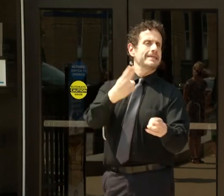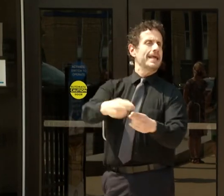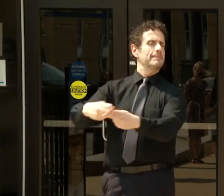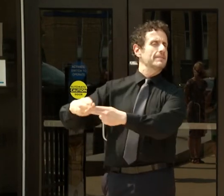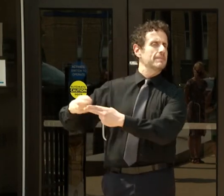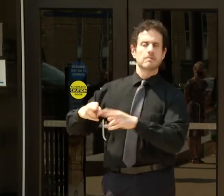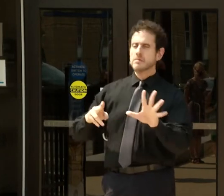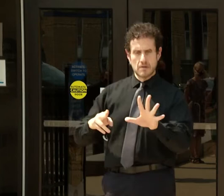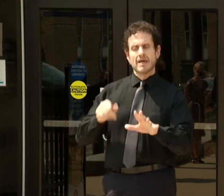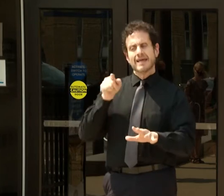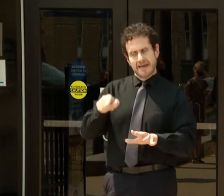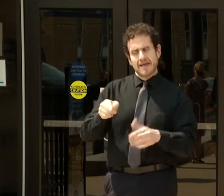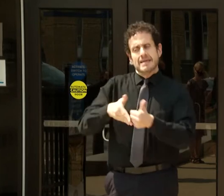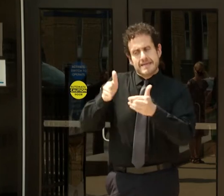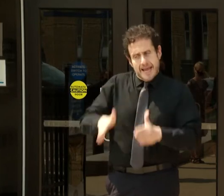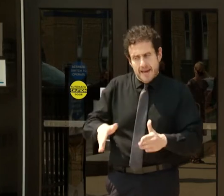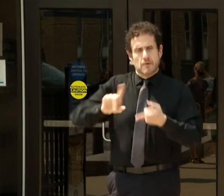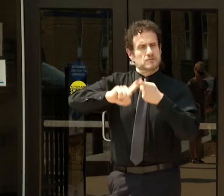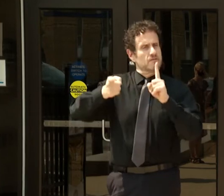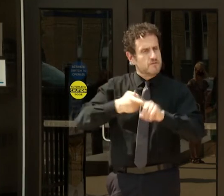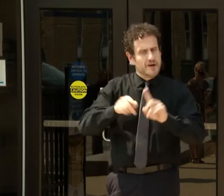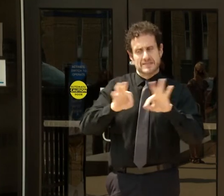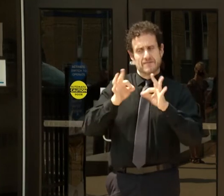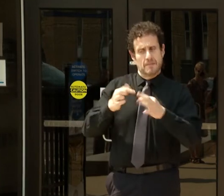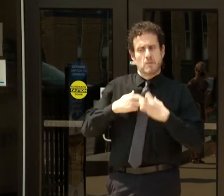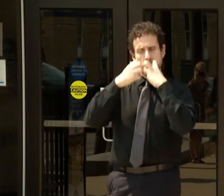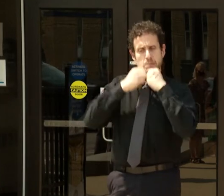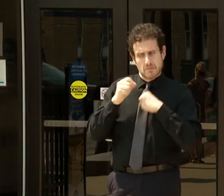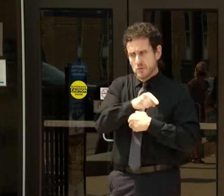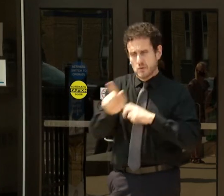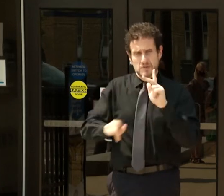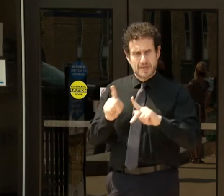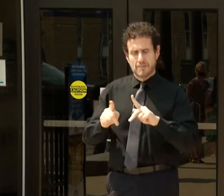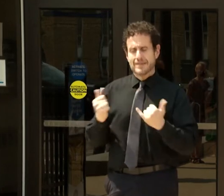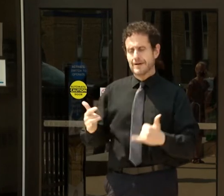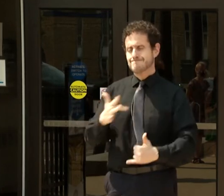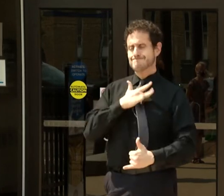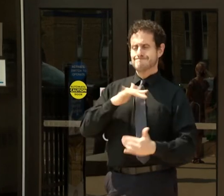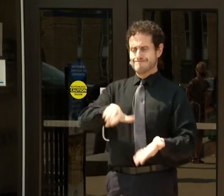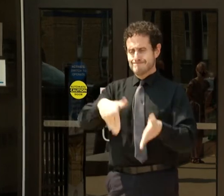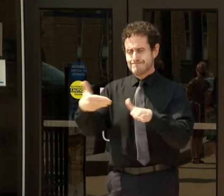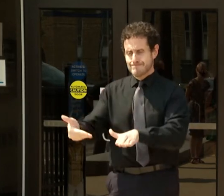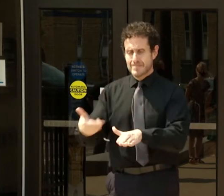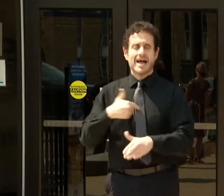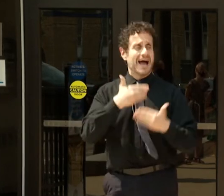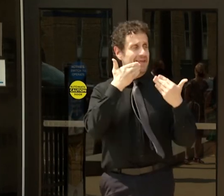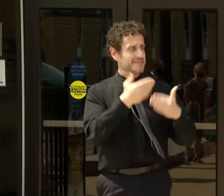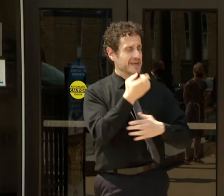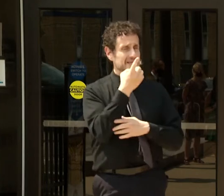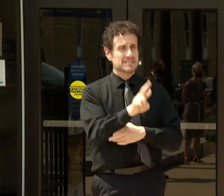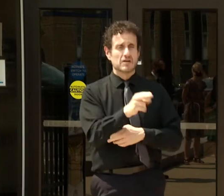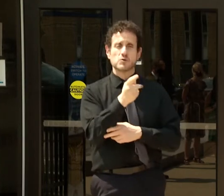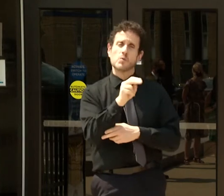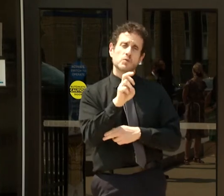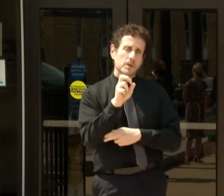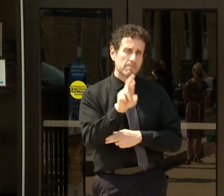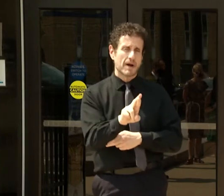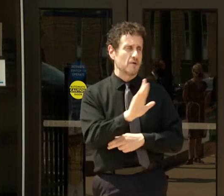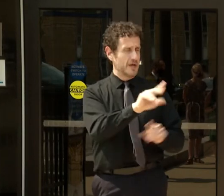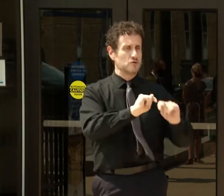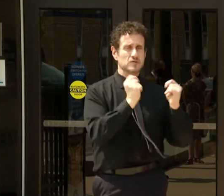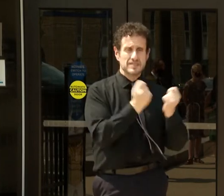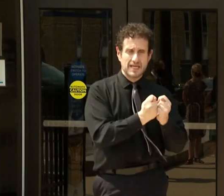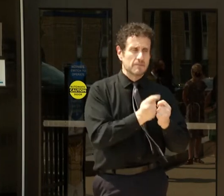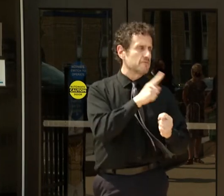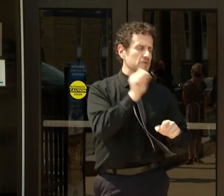friends, our family. I am grateful to Dr. Runcomar and her team here at the Medical Examiner's Office for